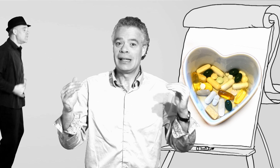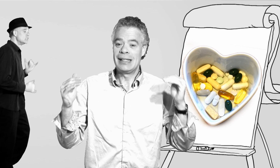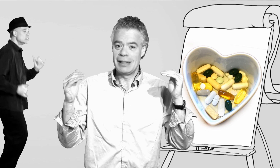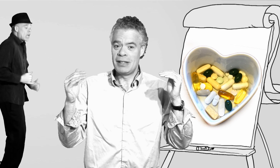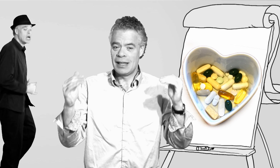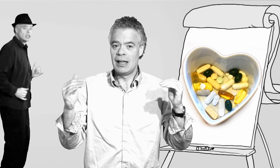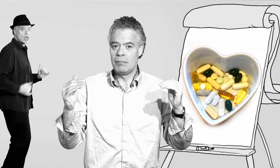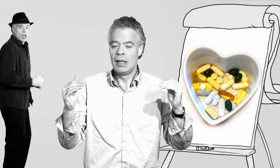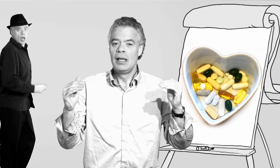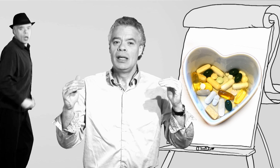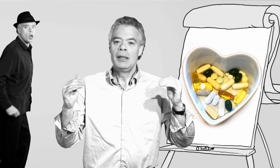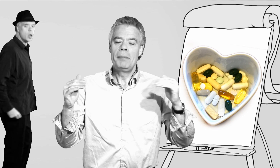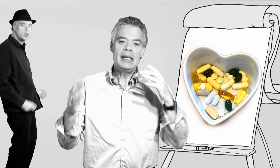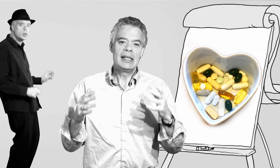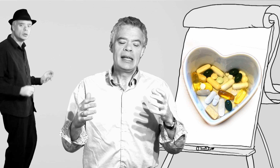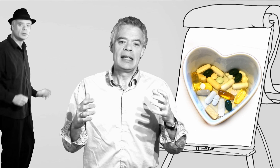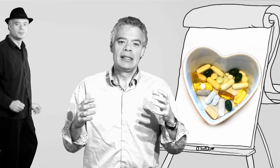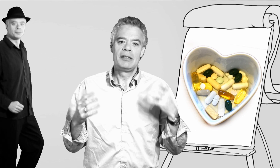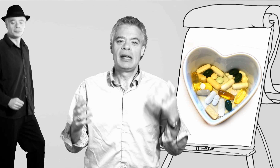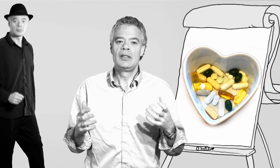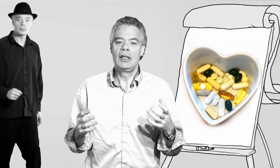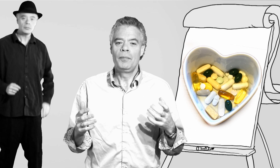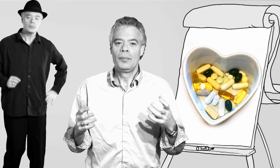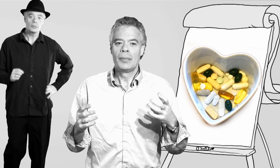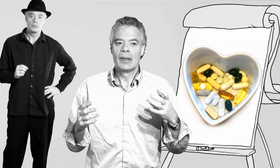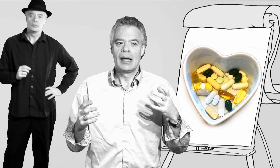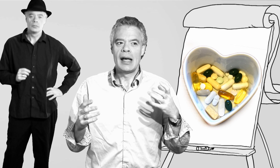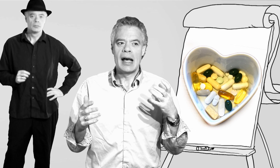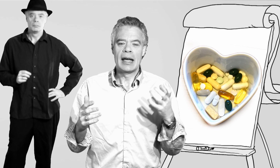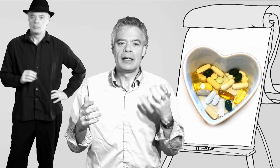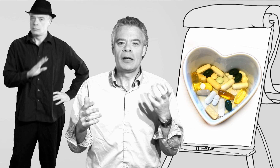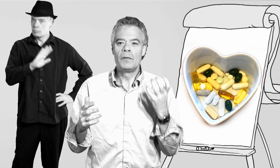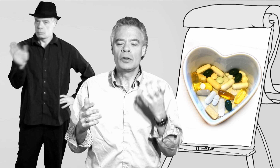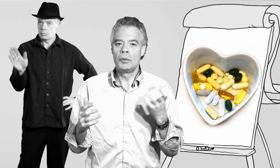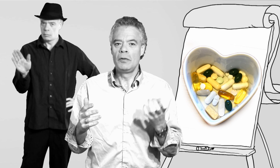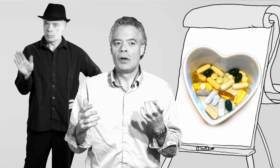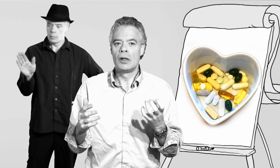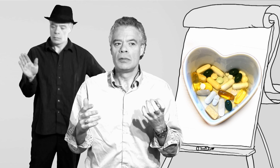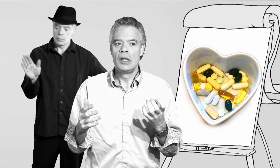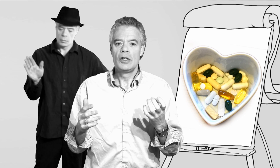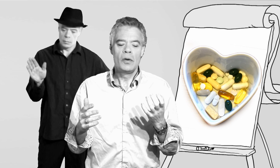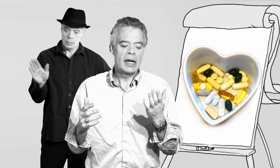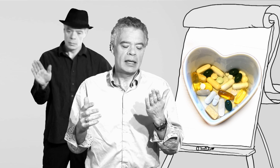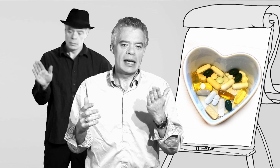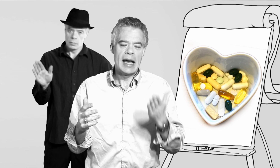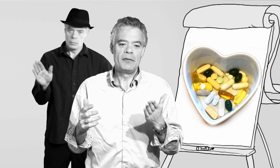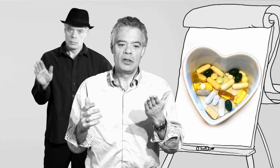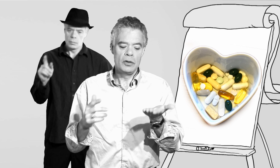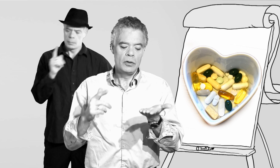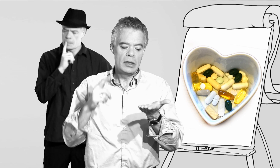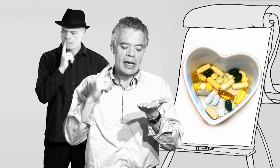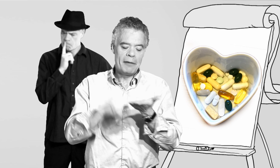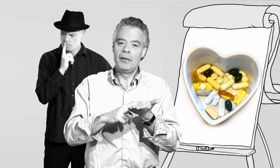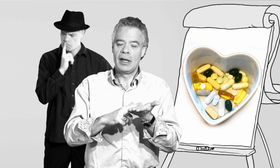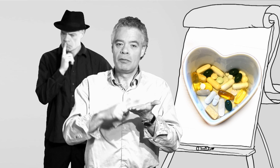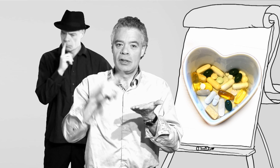things right at the same time. I basically had the strategy, I cannot afford to be wrong. So I have to